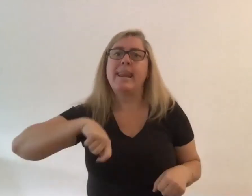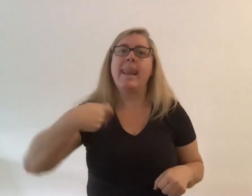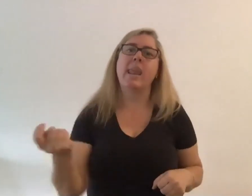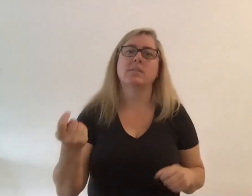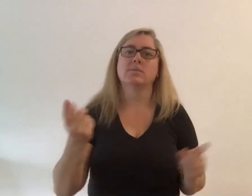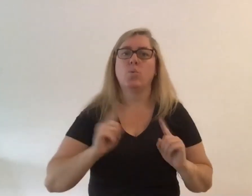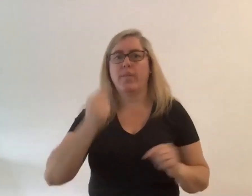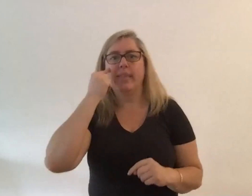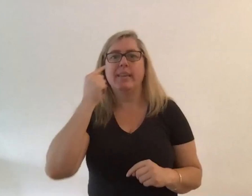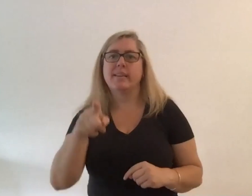just a little question